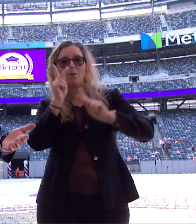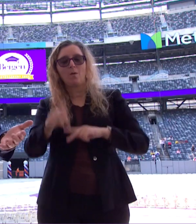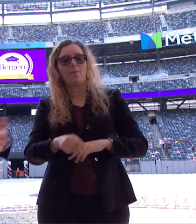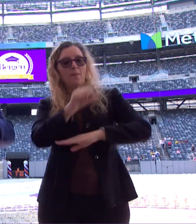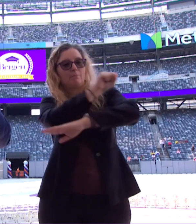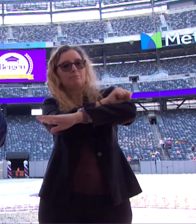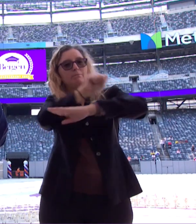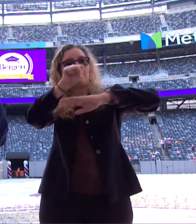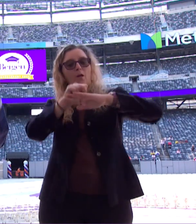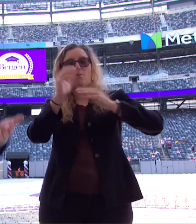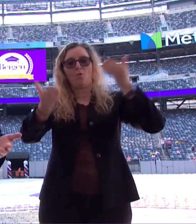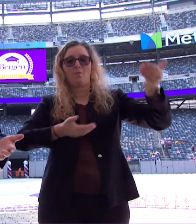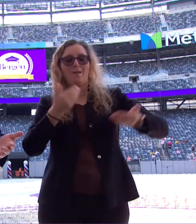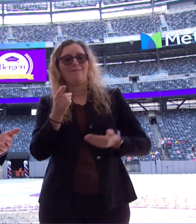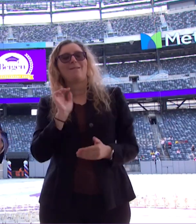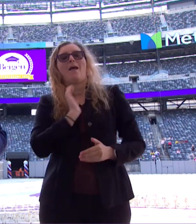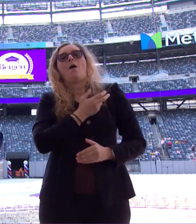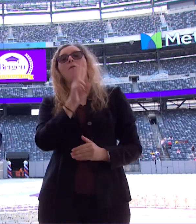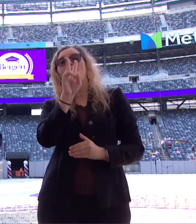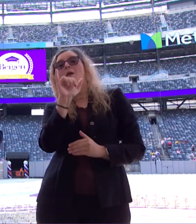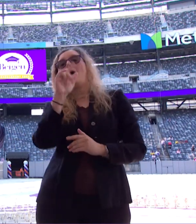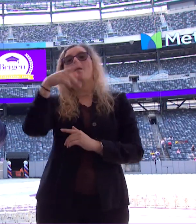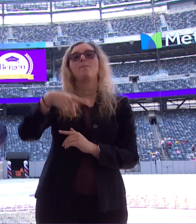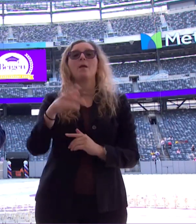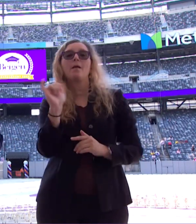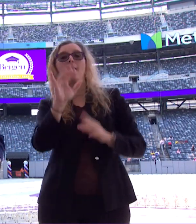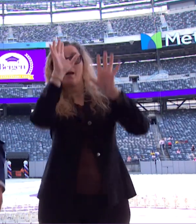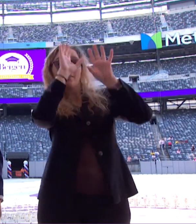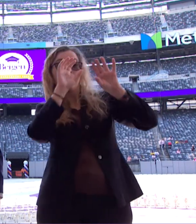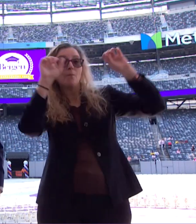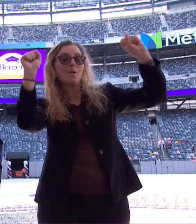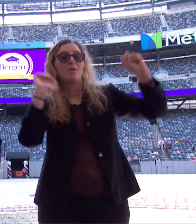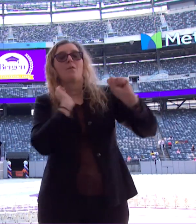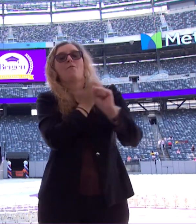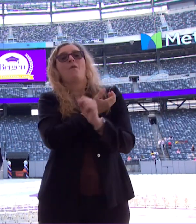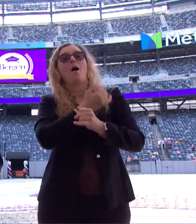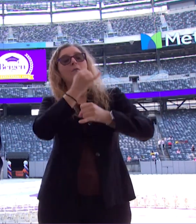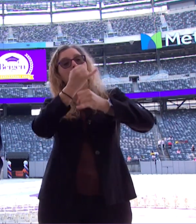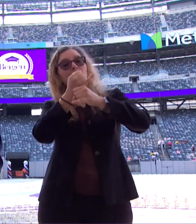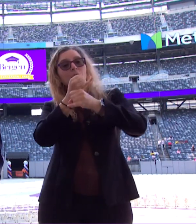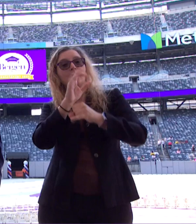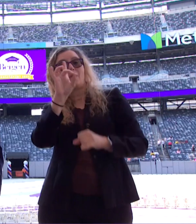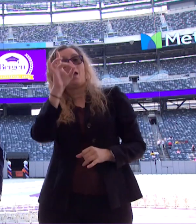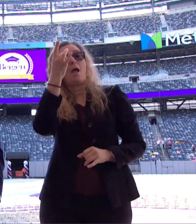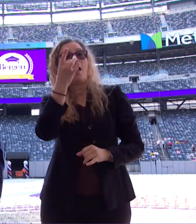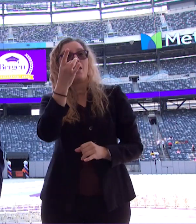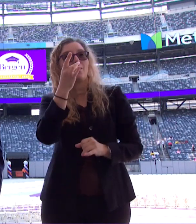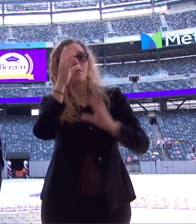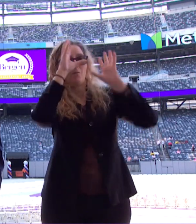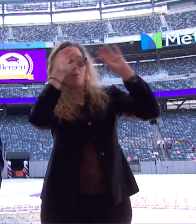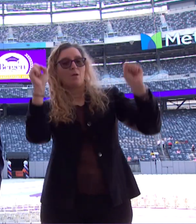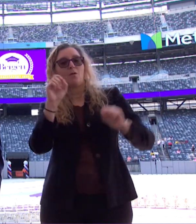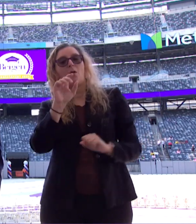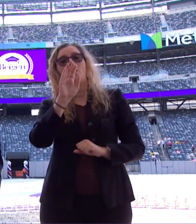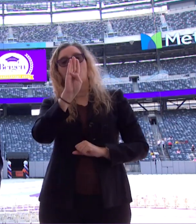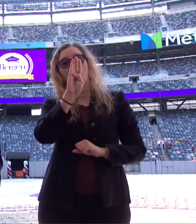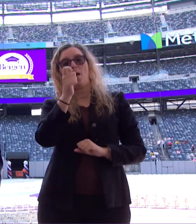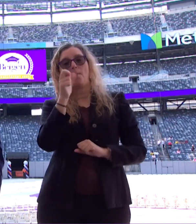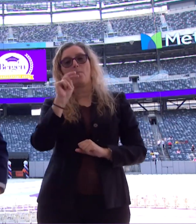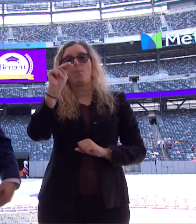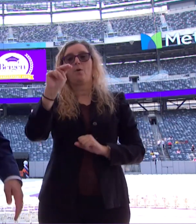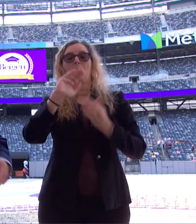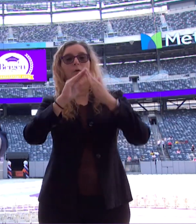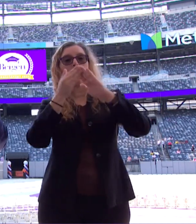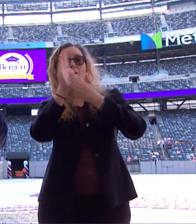platform guests. Those are our VIPs, people like the president of our institution, the eighth president of Bergen Community College, Dr. Eric M.